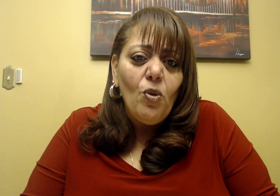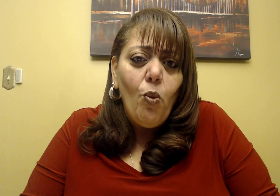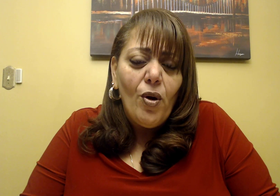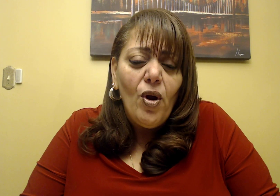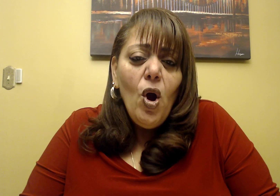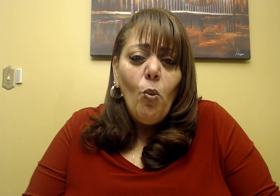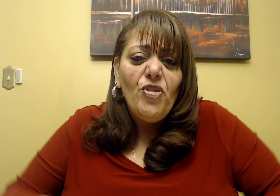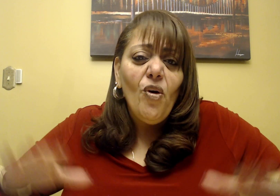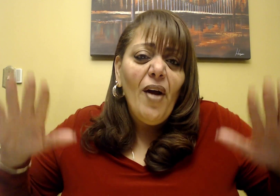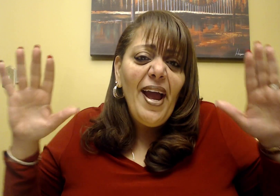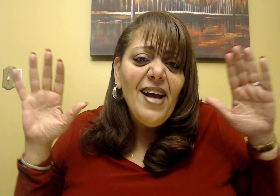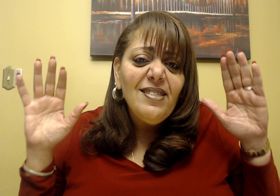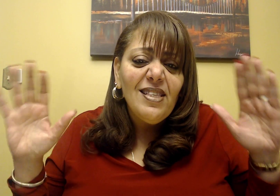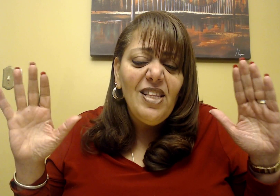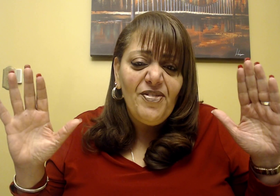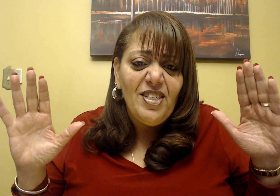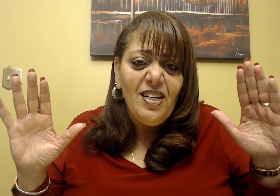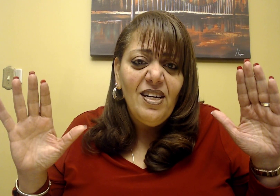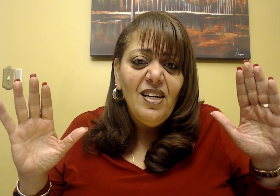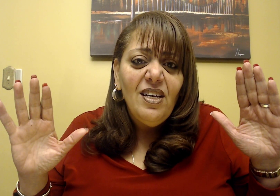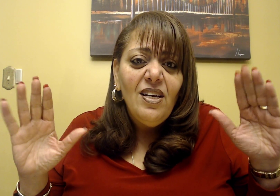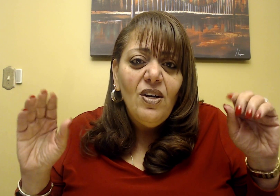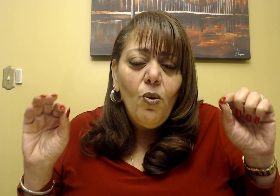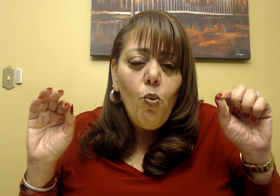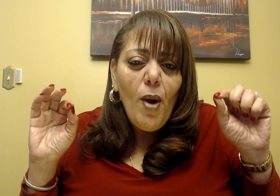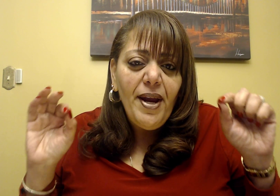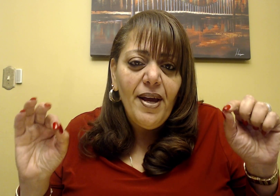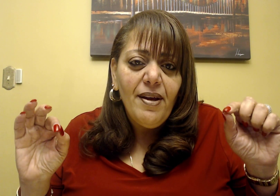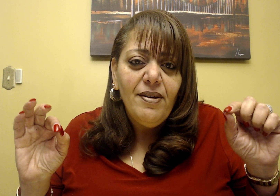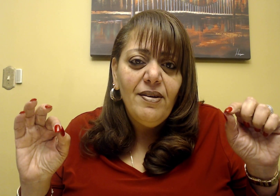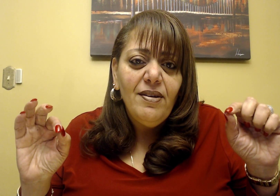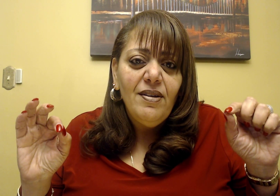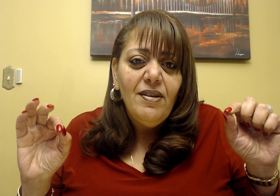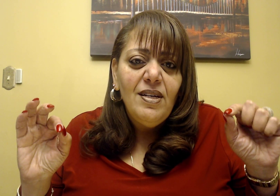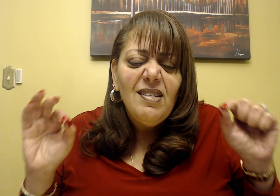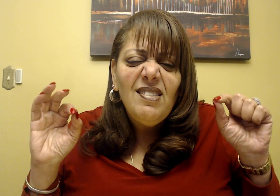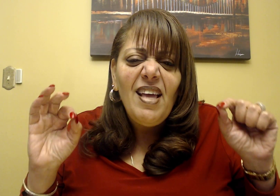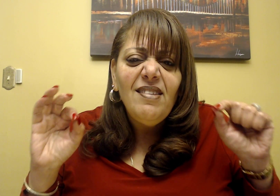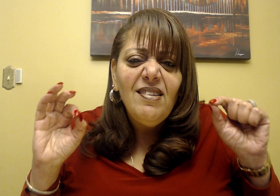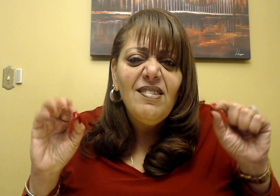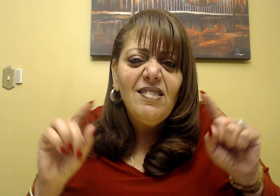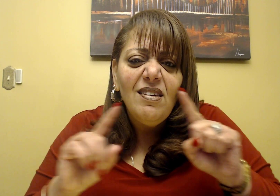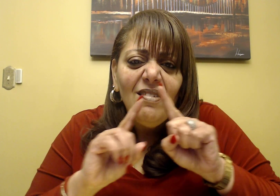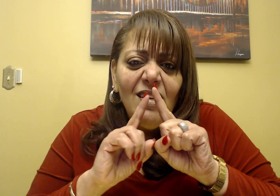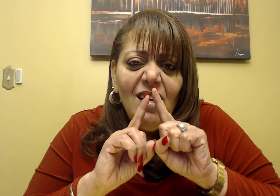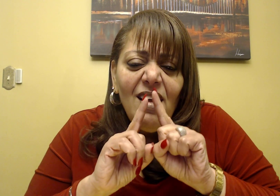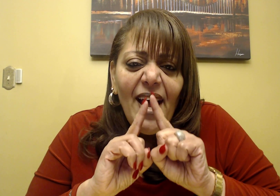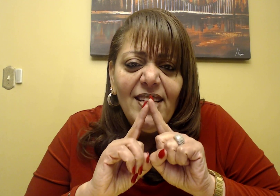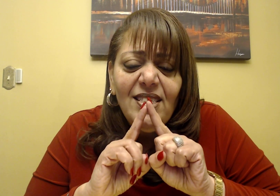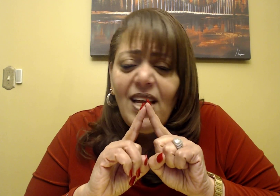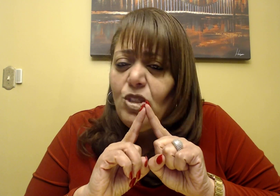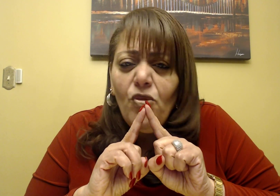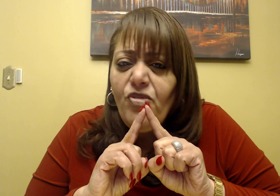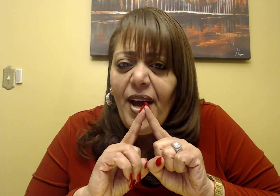water with your hands lifted, waiting, standing still and silent. Don't fight.